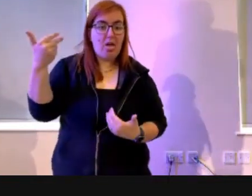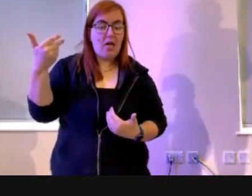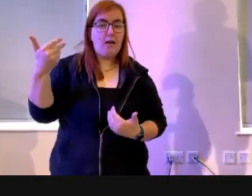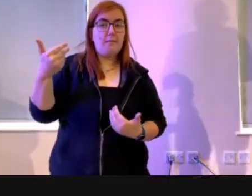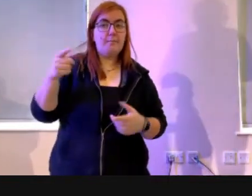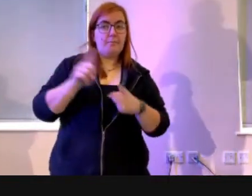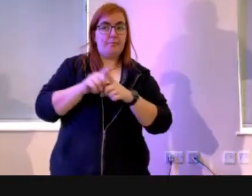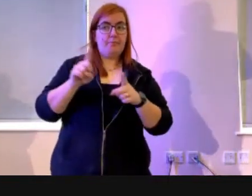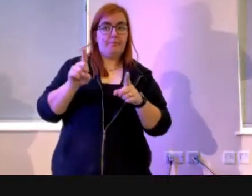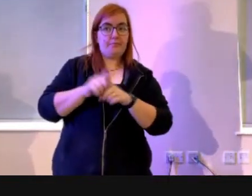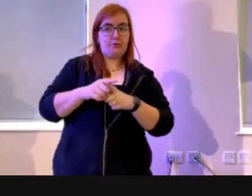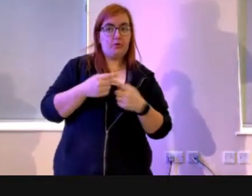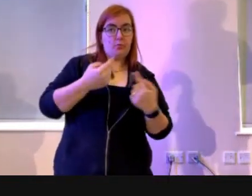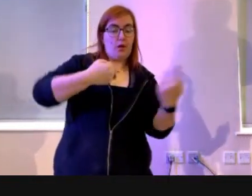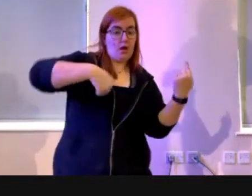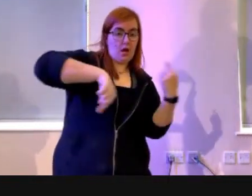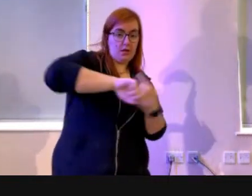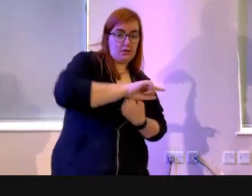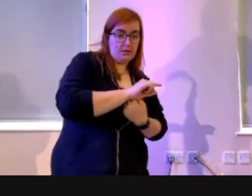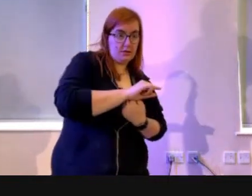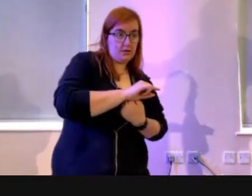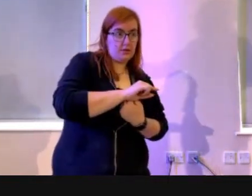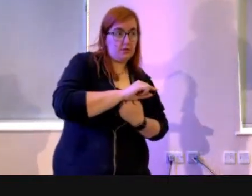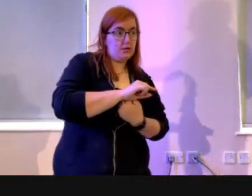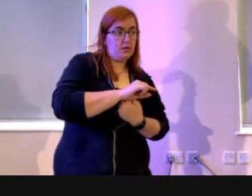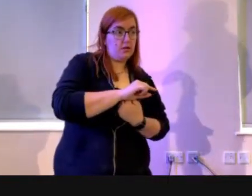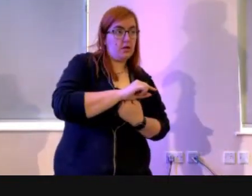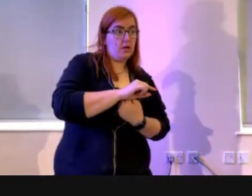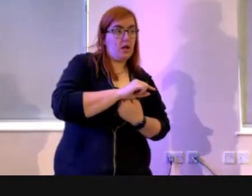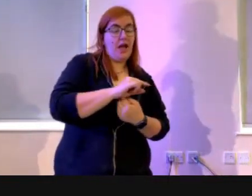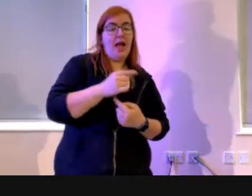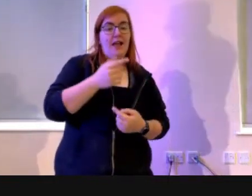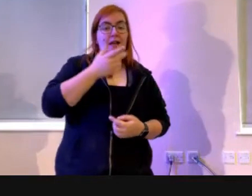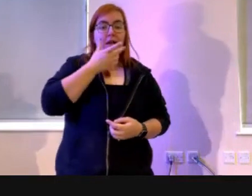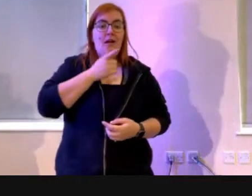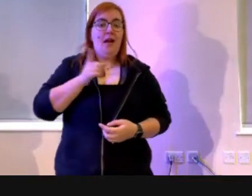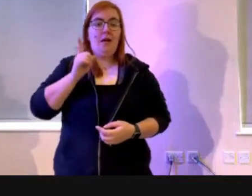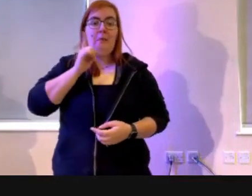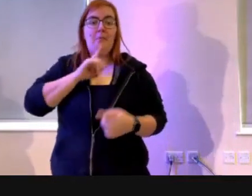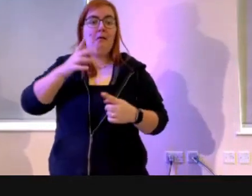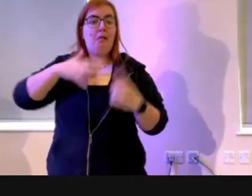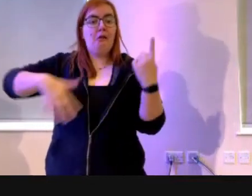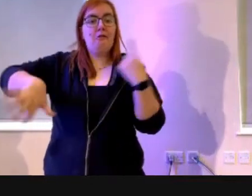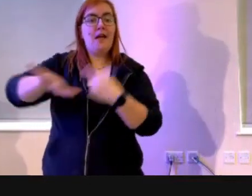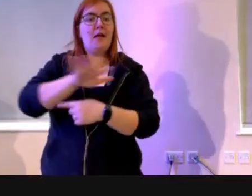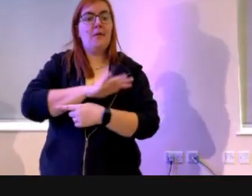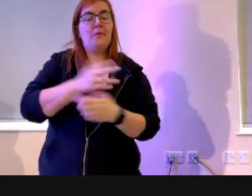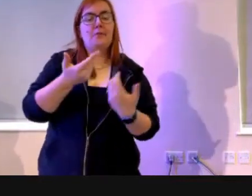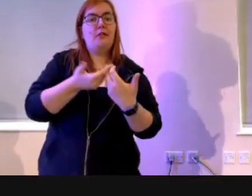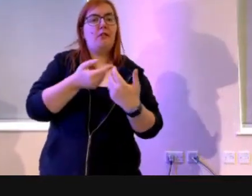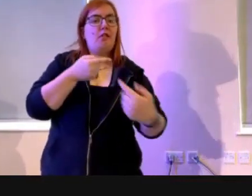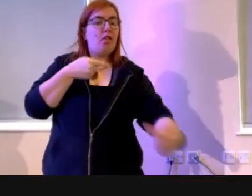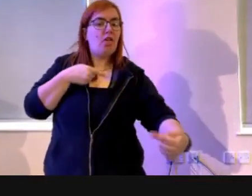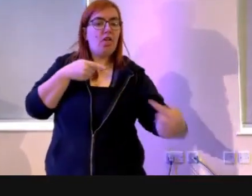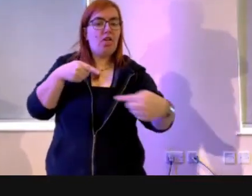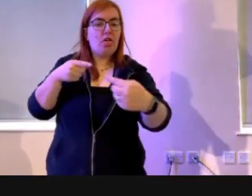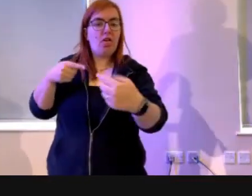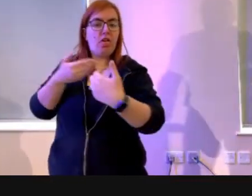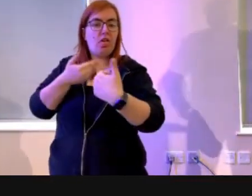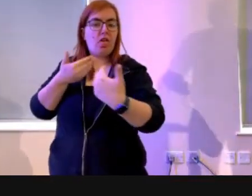separation between us and people around us. It forms a separation between us